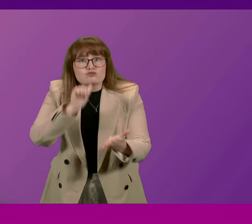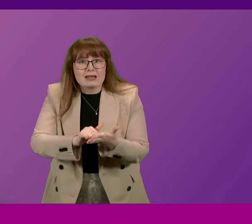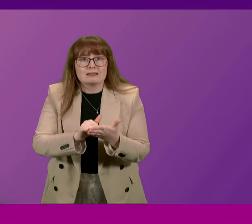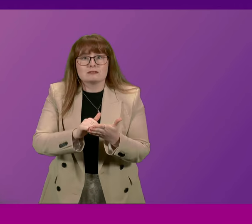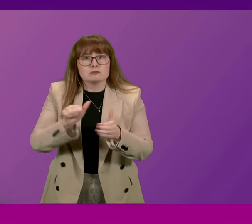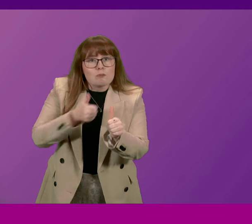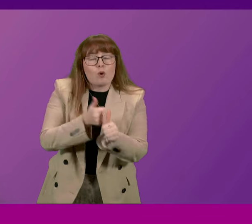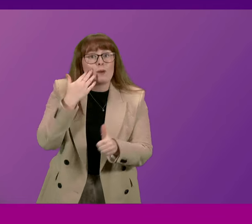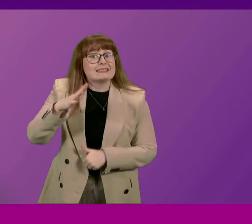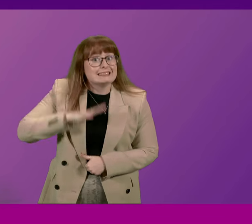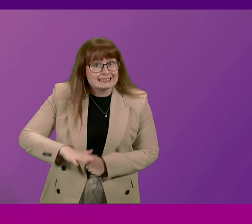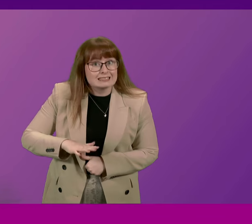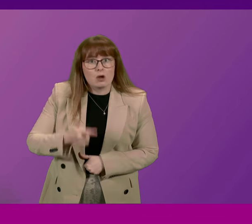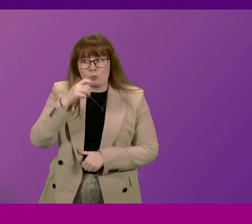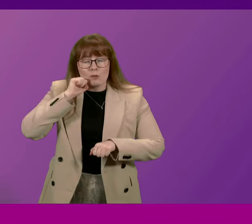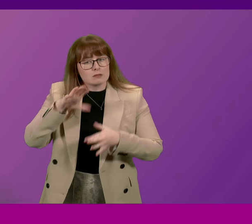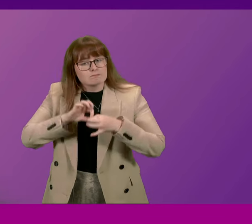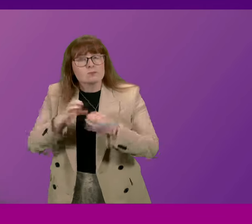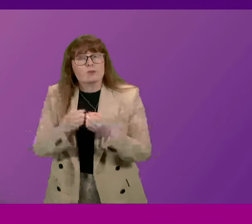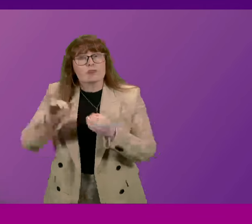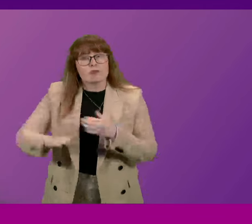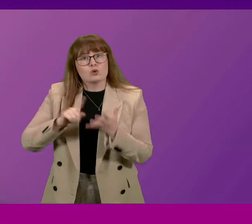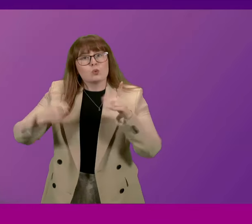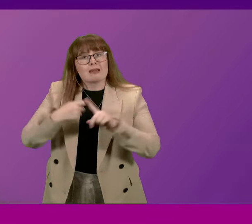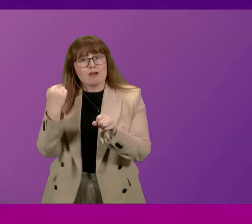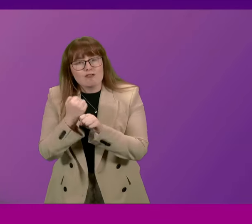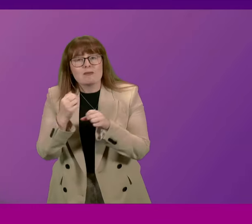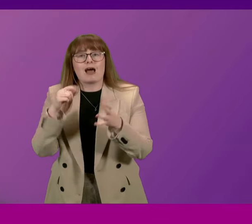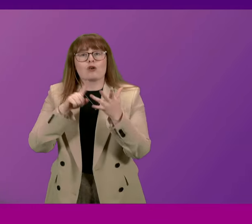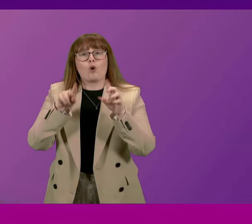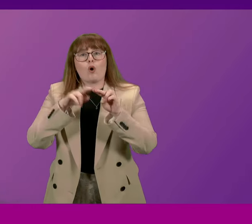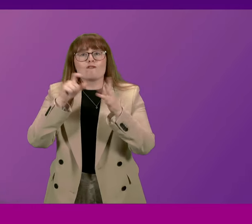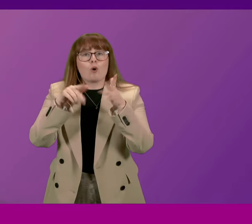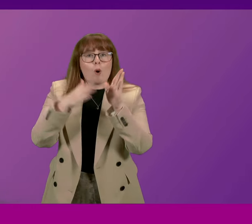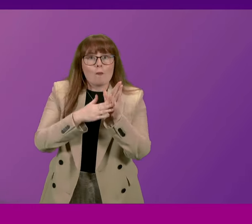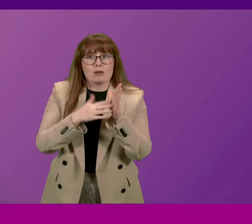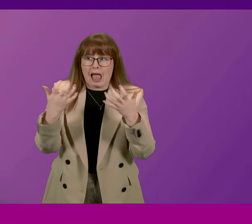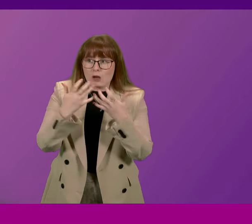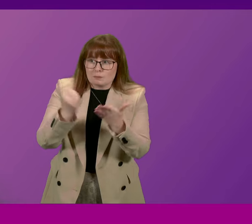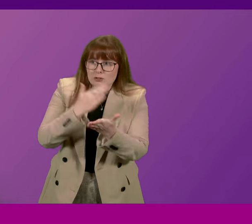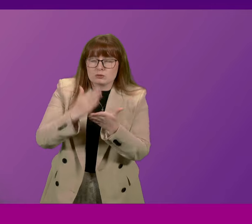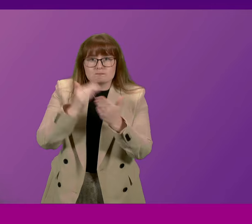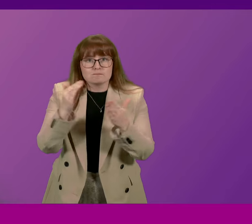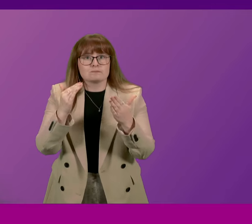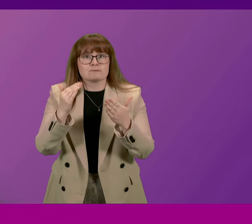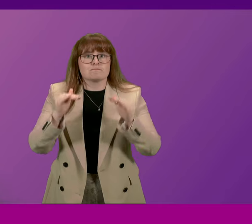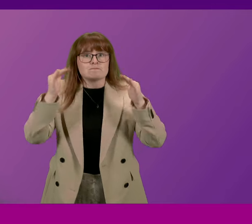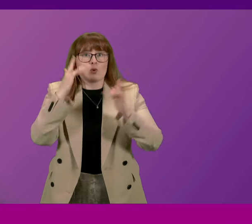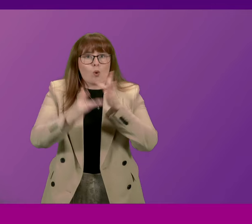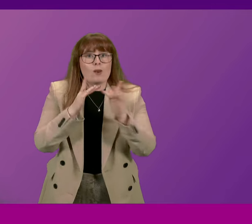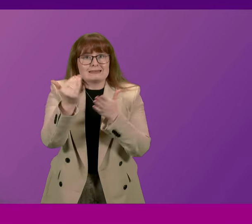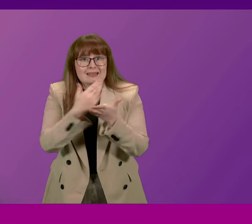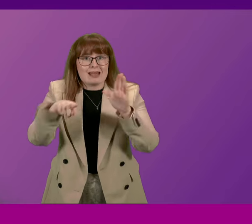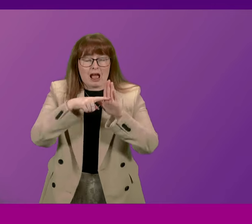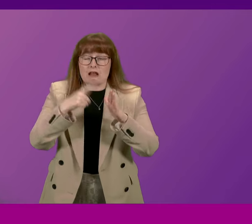And we will continue to engage with the United Kingdom Government and Ofcom on the implementation of the Online Safety Act to help keep children and young